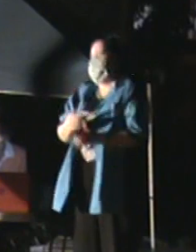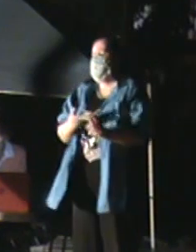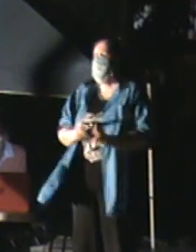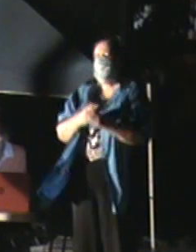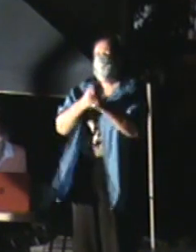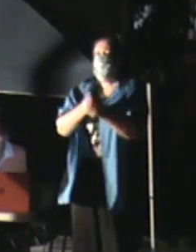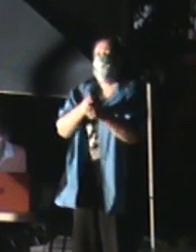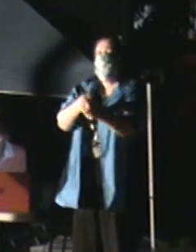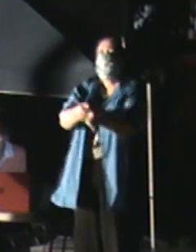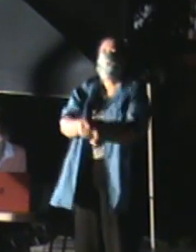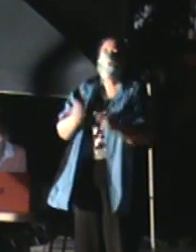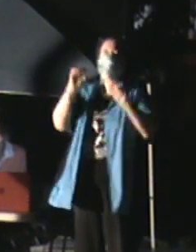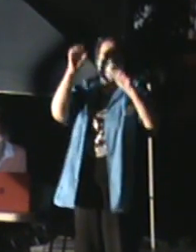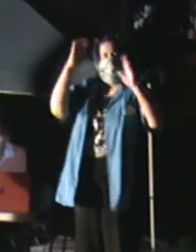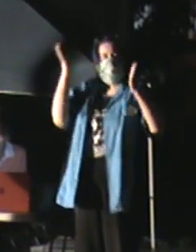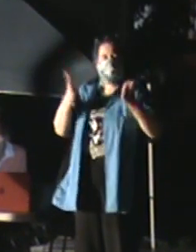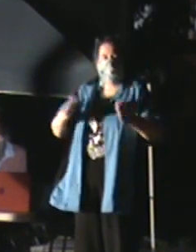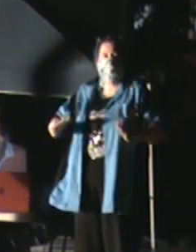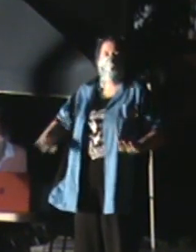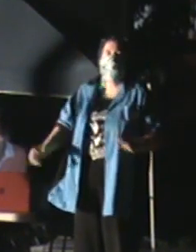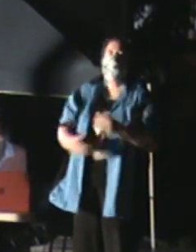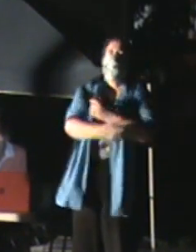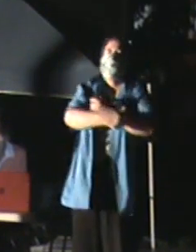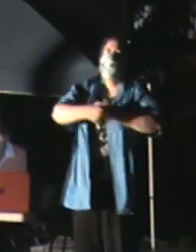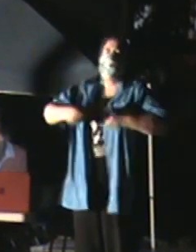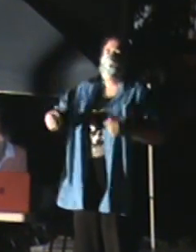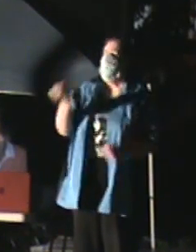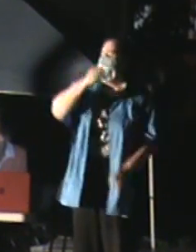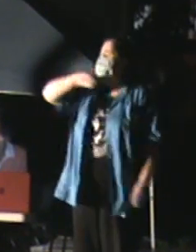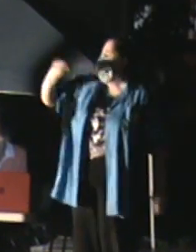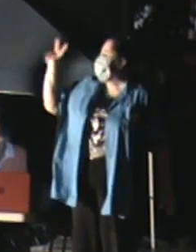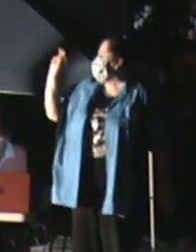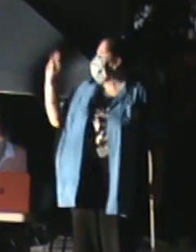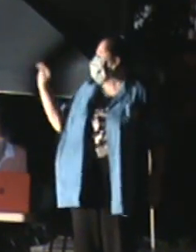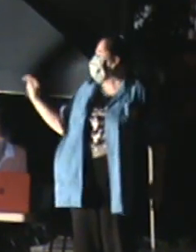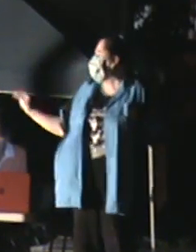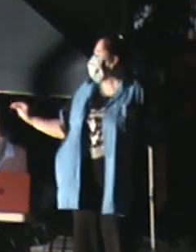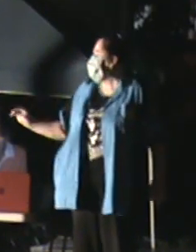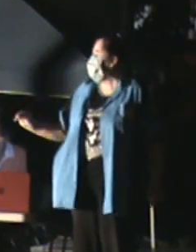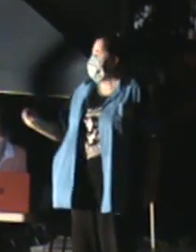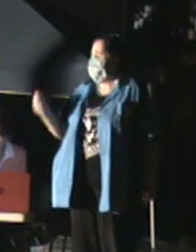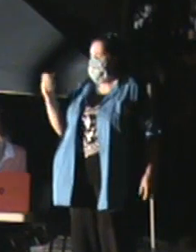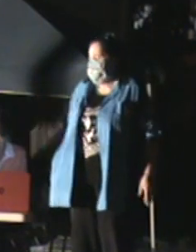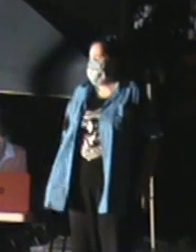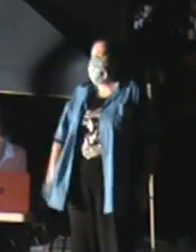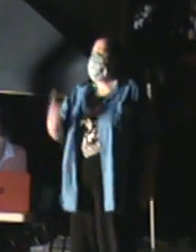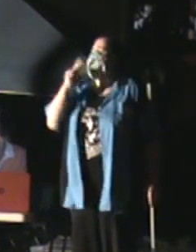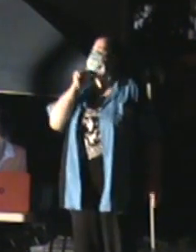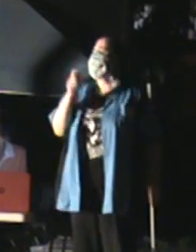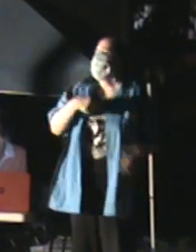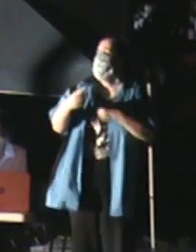see tomorrow?